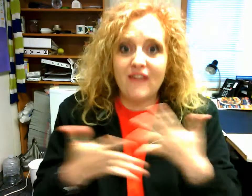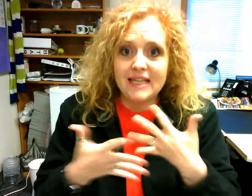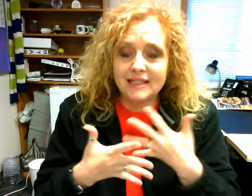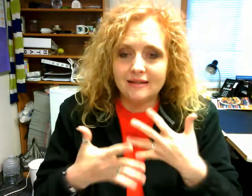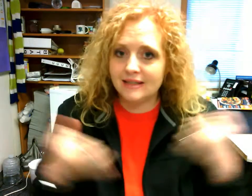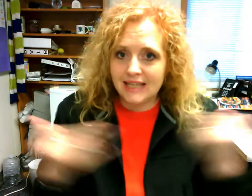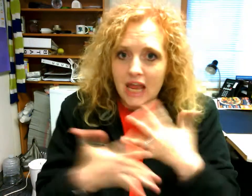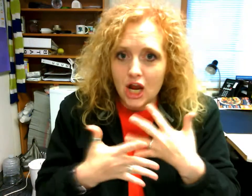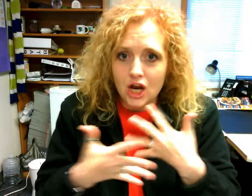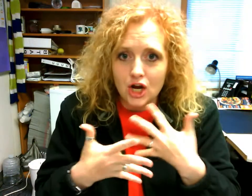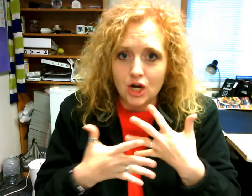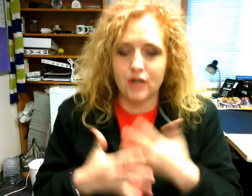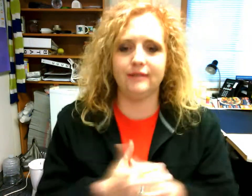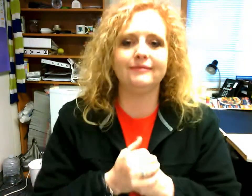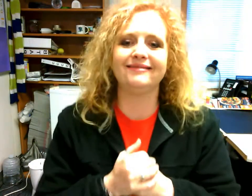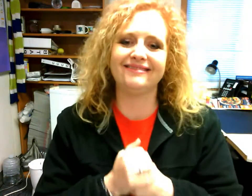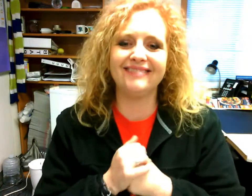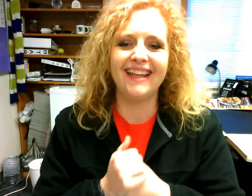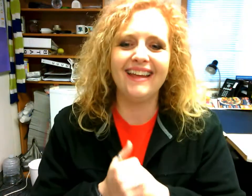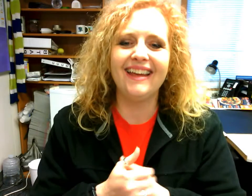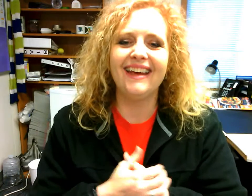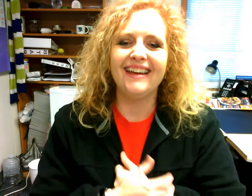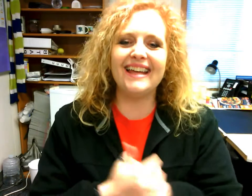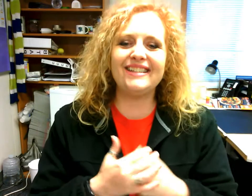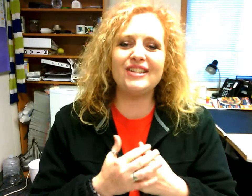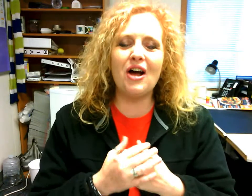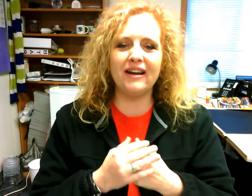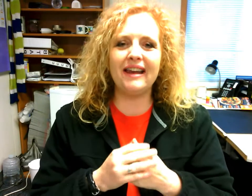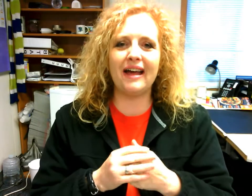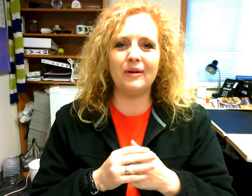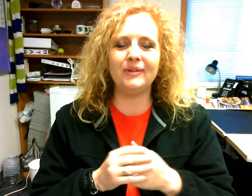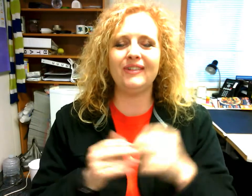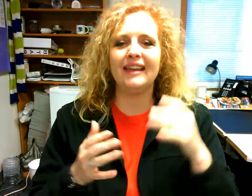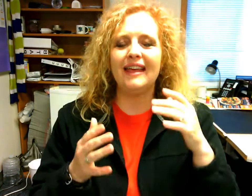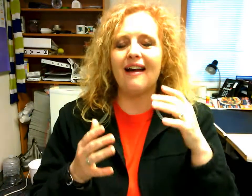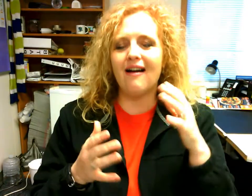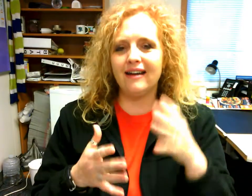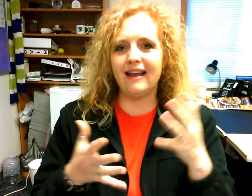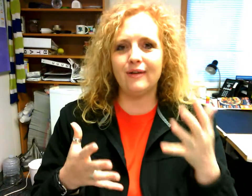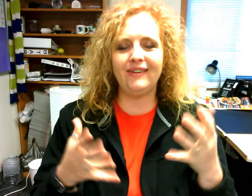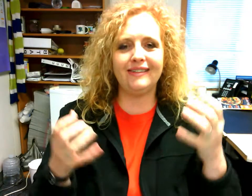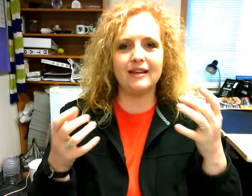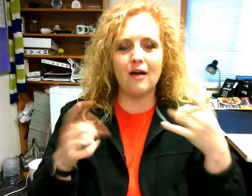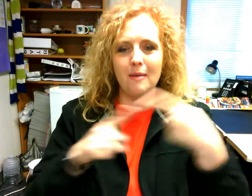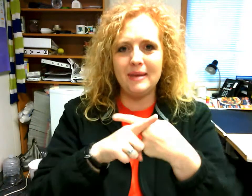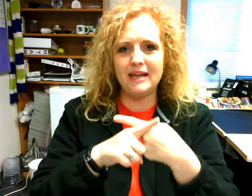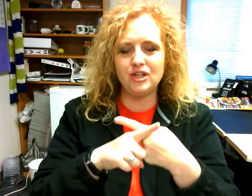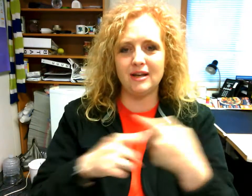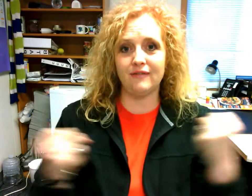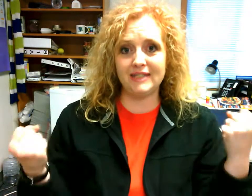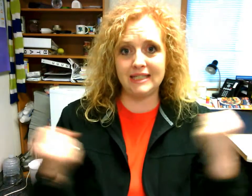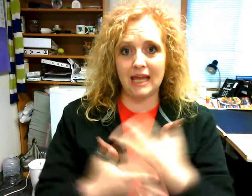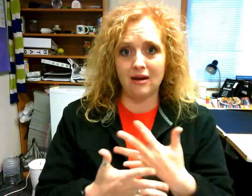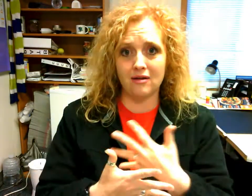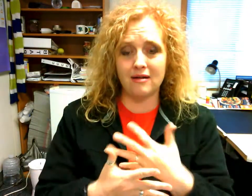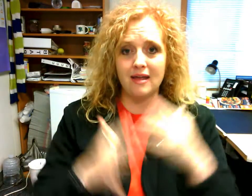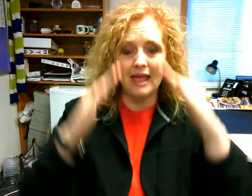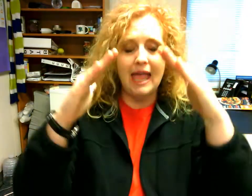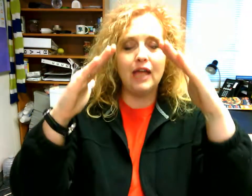face next is haunted house haunted house is the combination of scared and